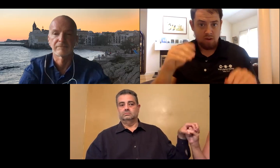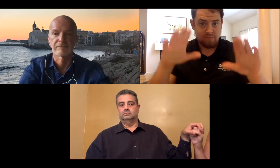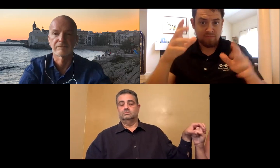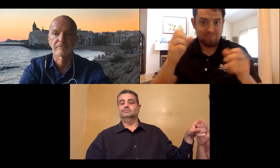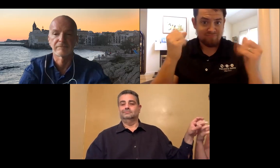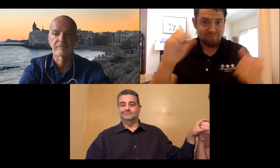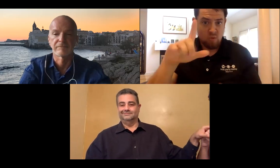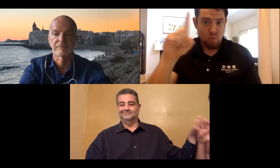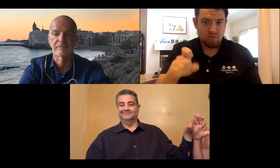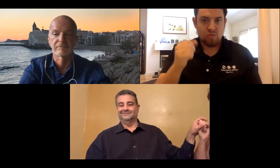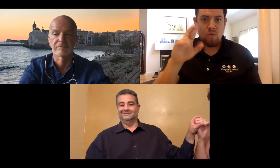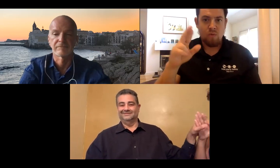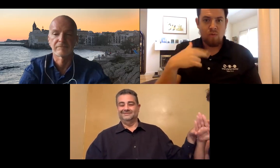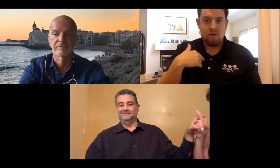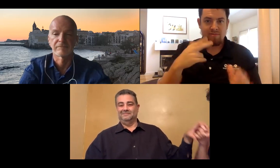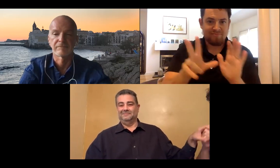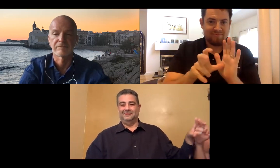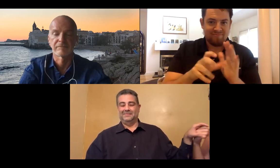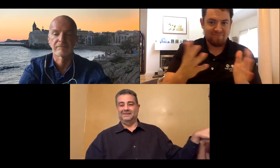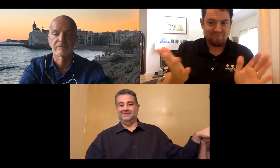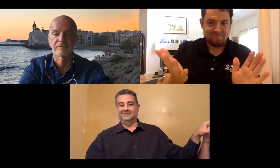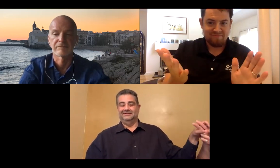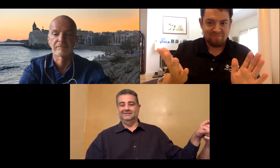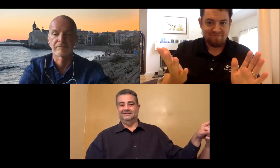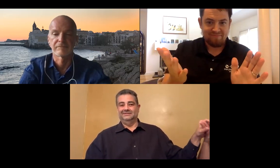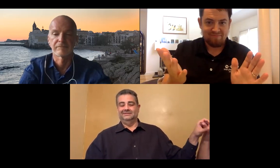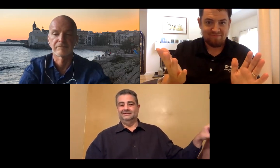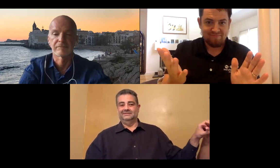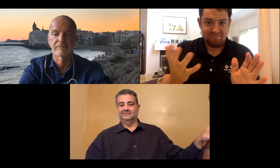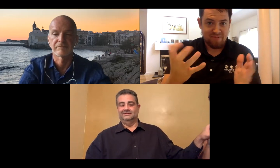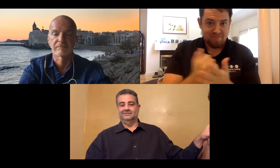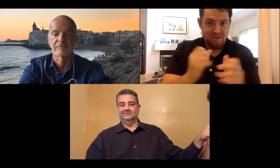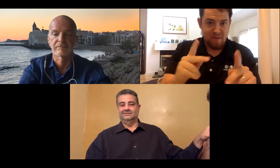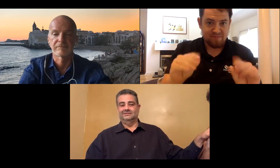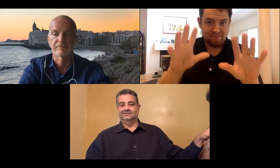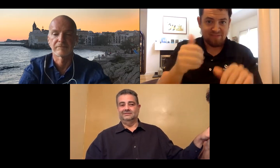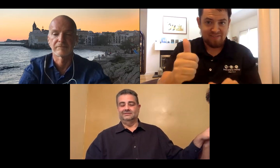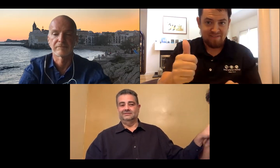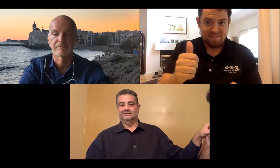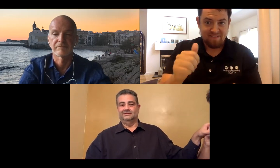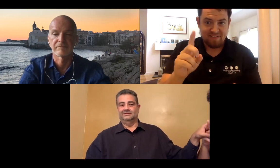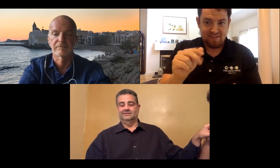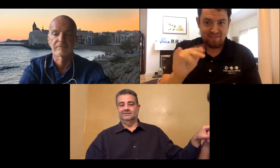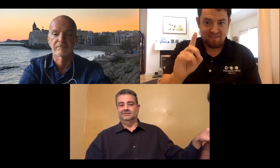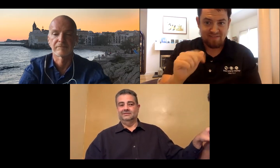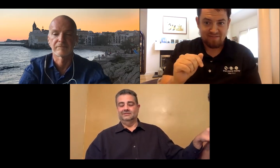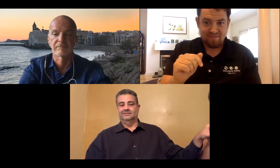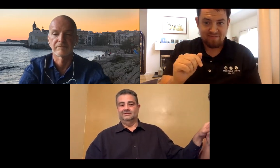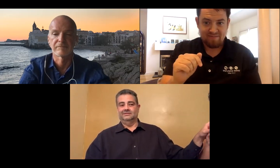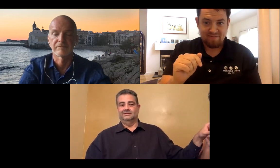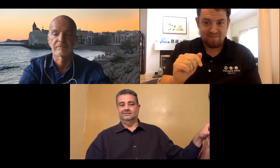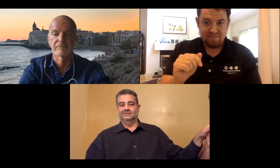This is coming from David Weiss. David, did you want to come up on the screen or do you want me just to relay your question?